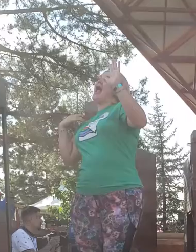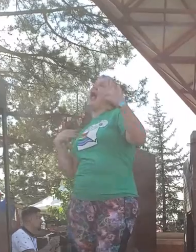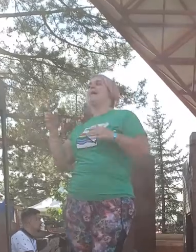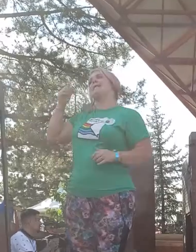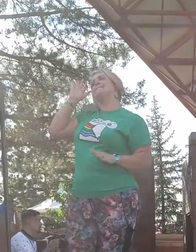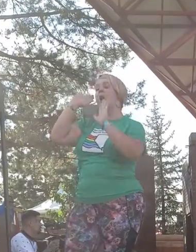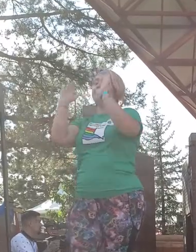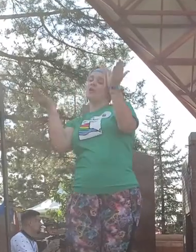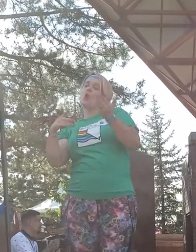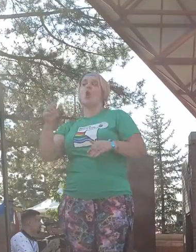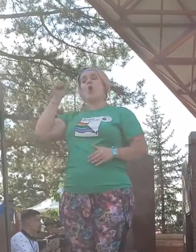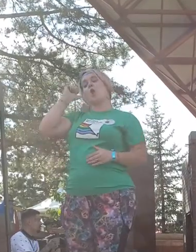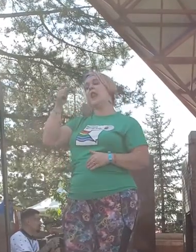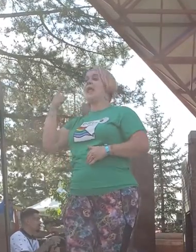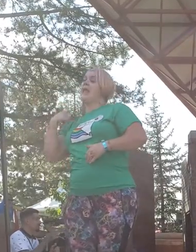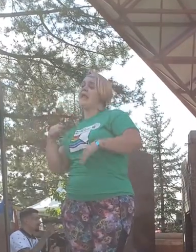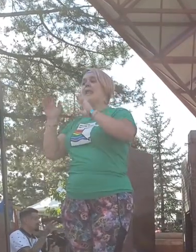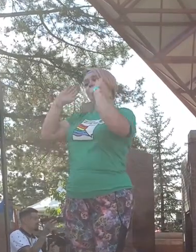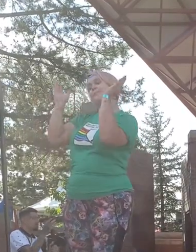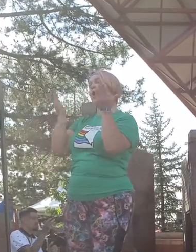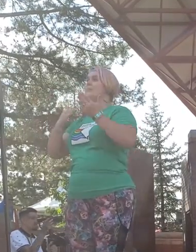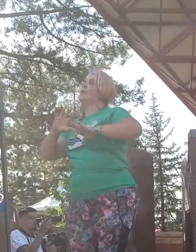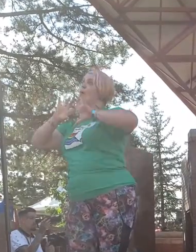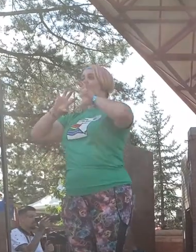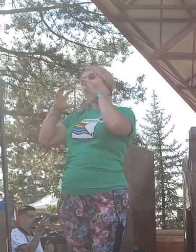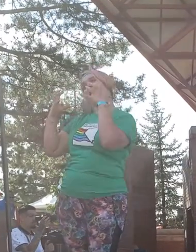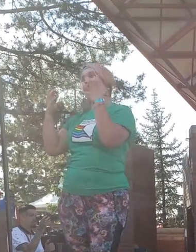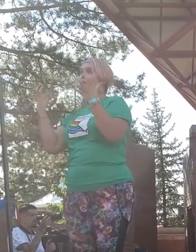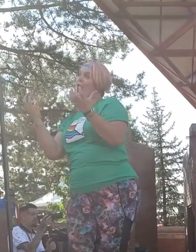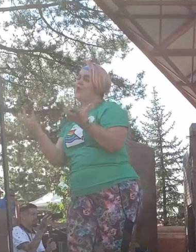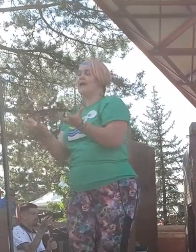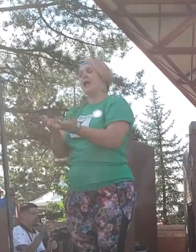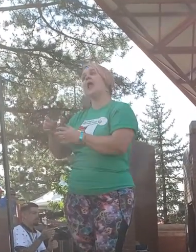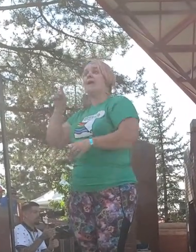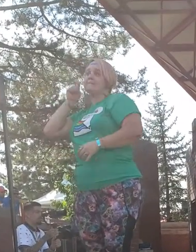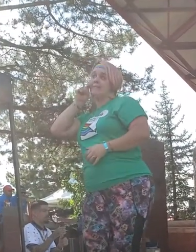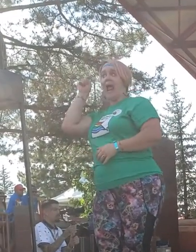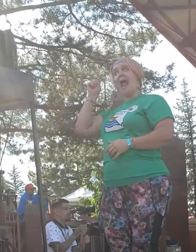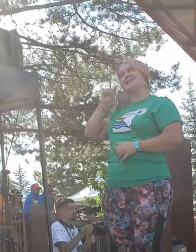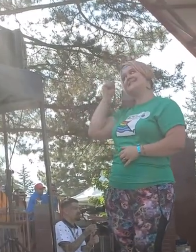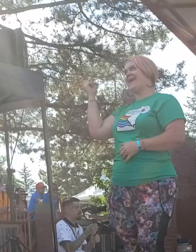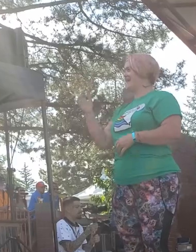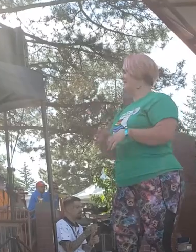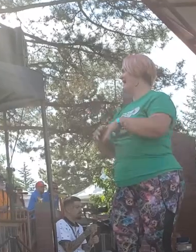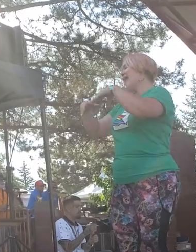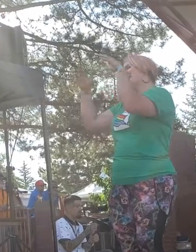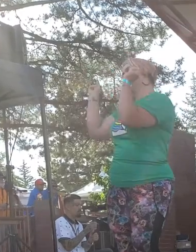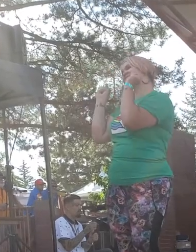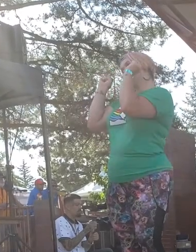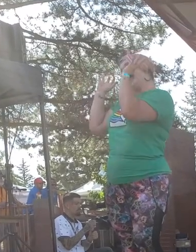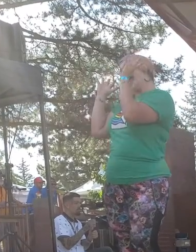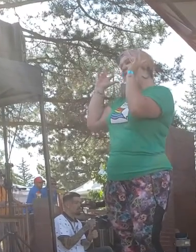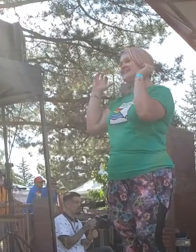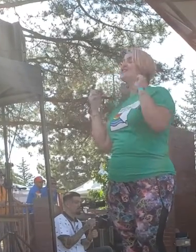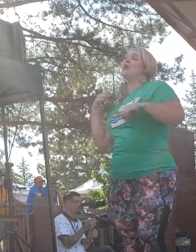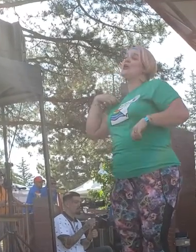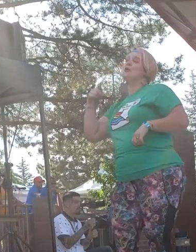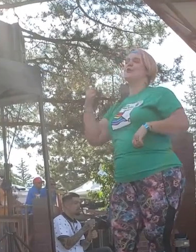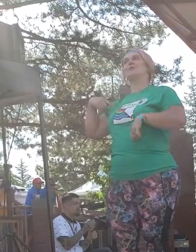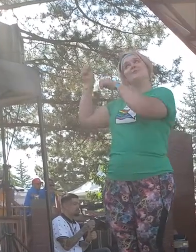I'm a Barbie girl, in the Barbie world I'm a Barbie girl, I'm a girl You can